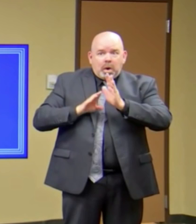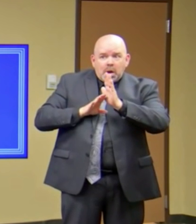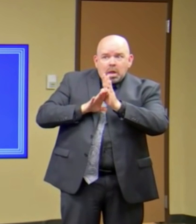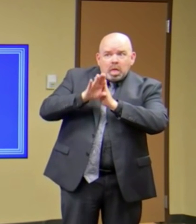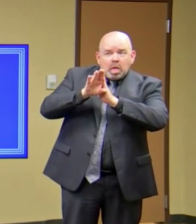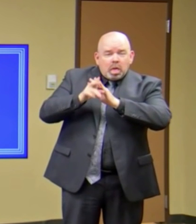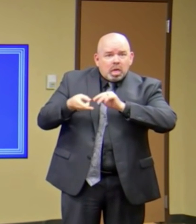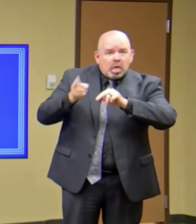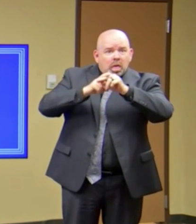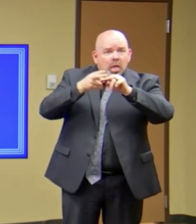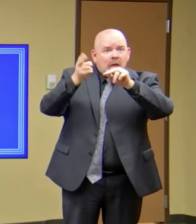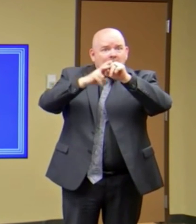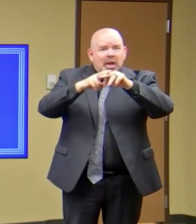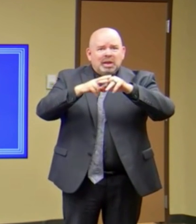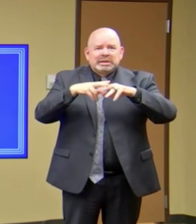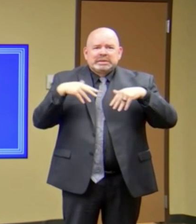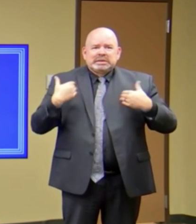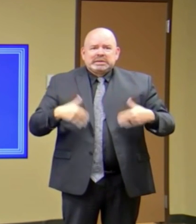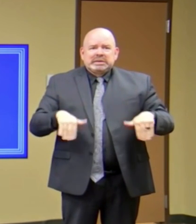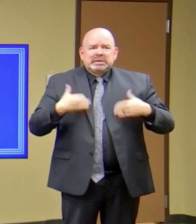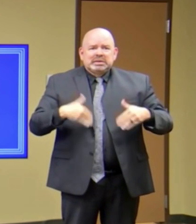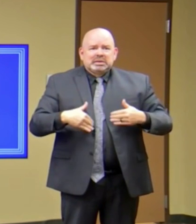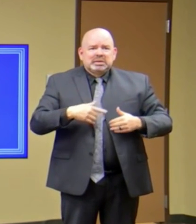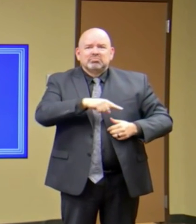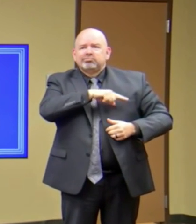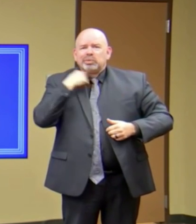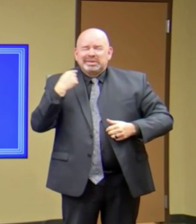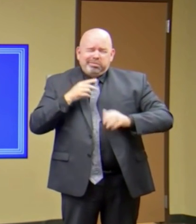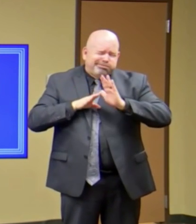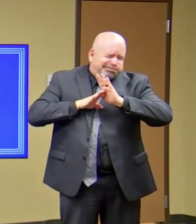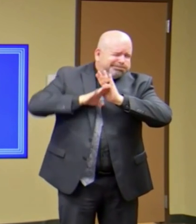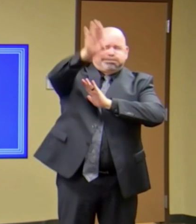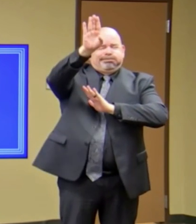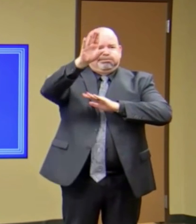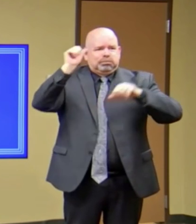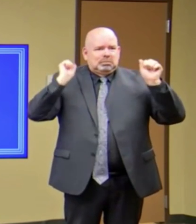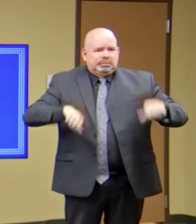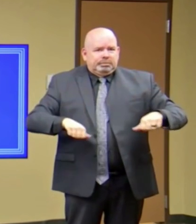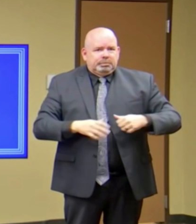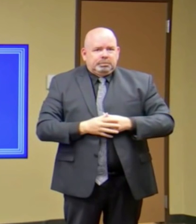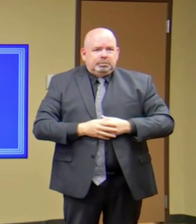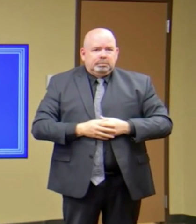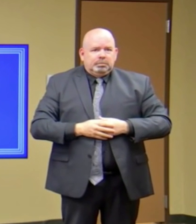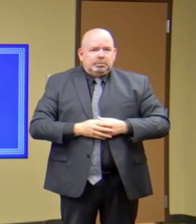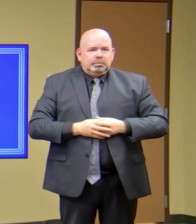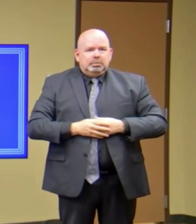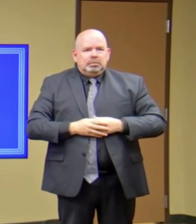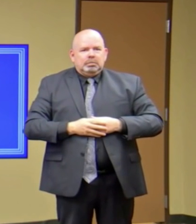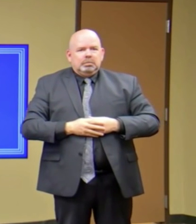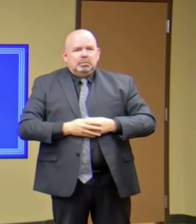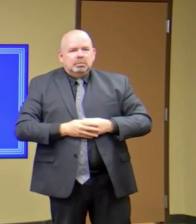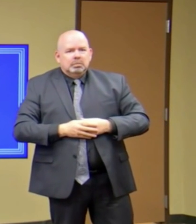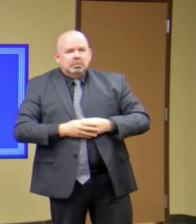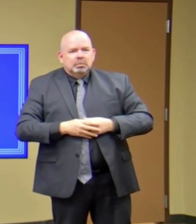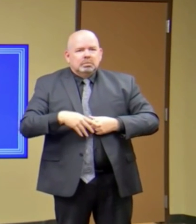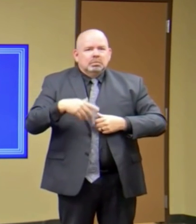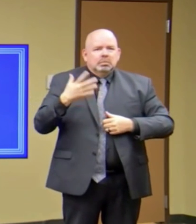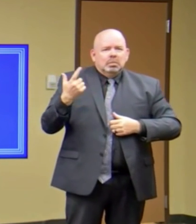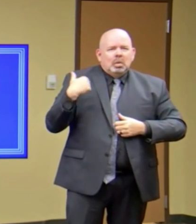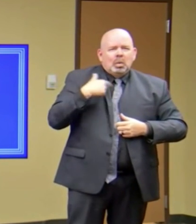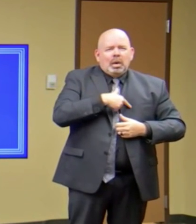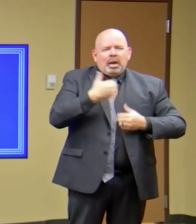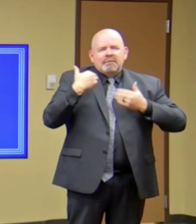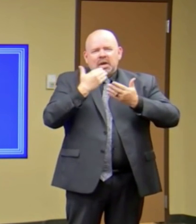And there's some models out there. You can play with those on the internet if you have the time to do it. I think Rafael